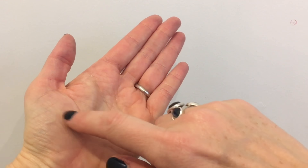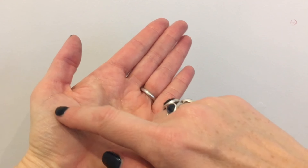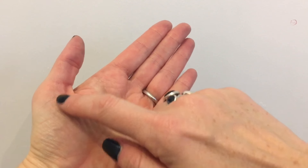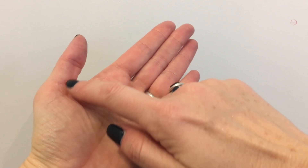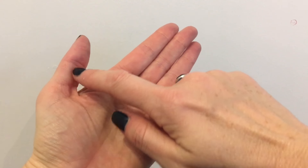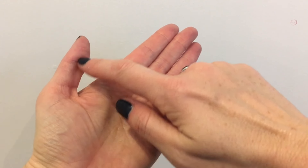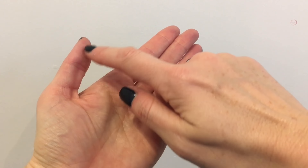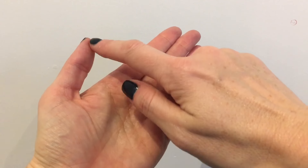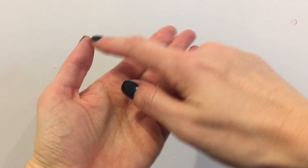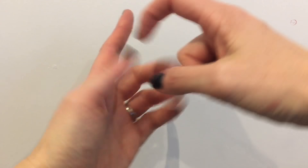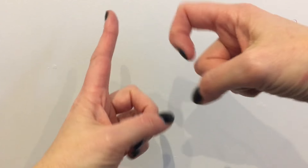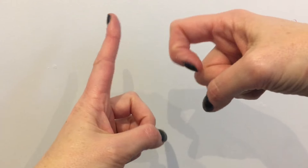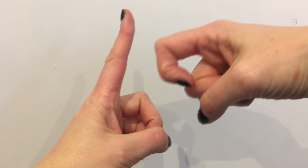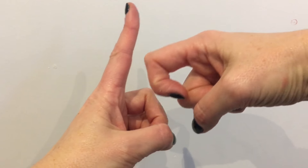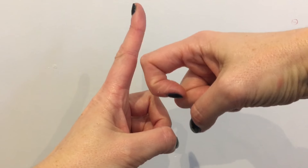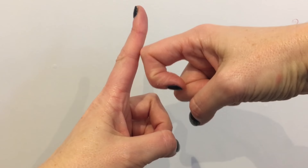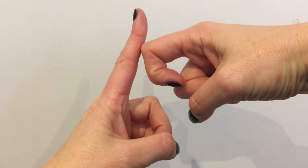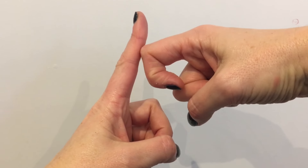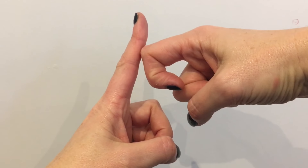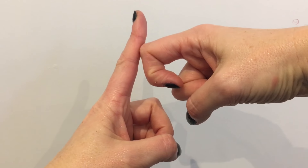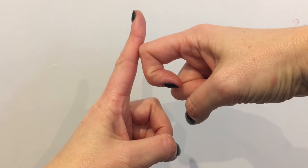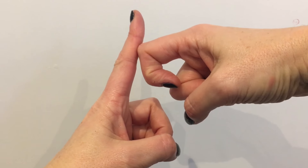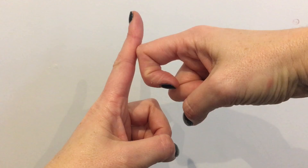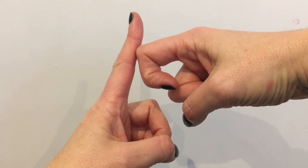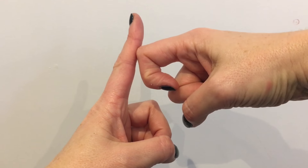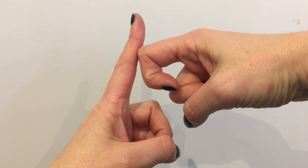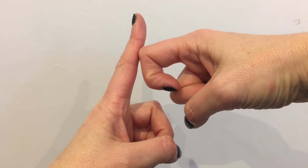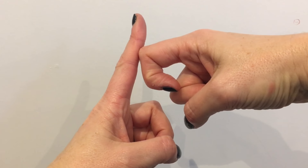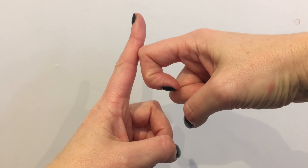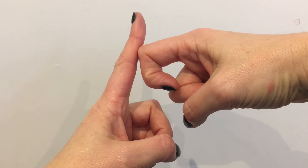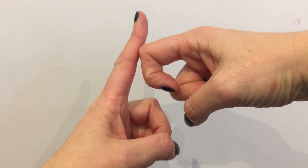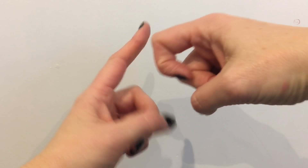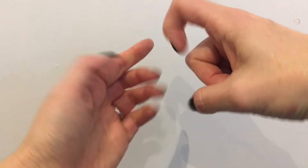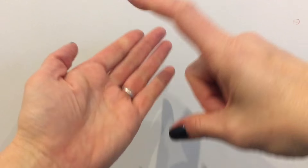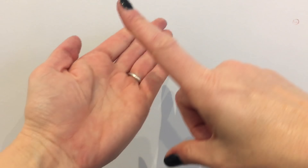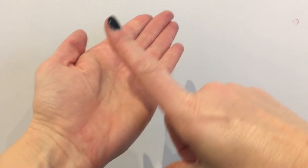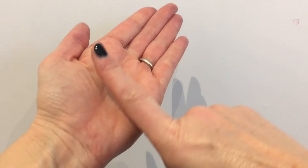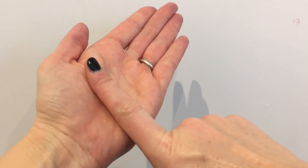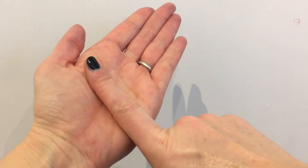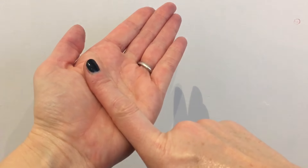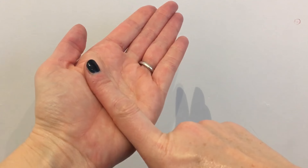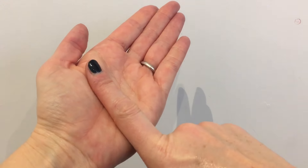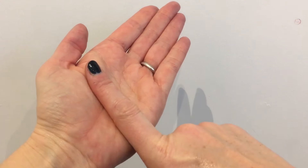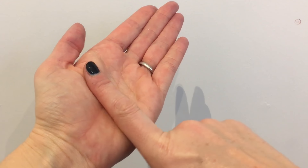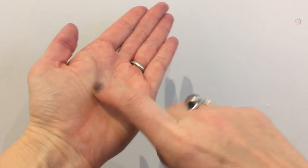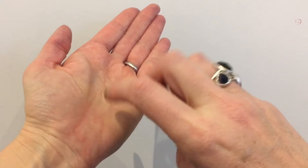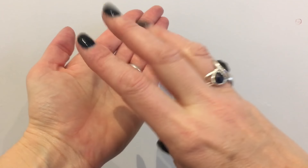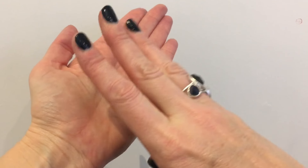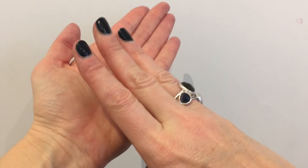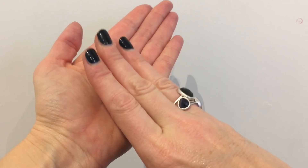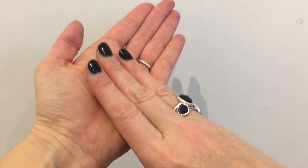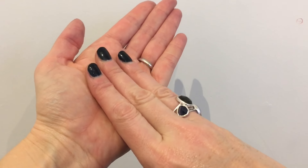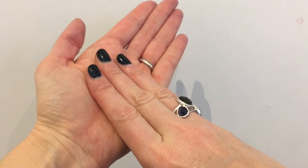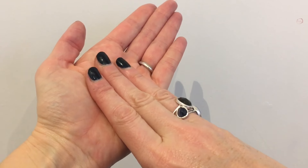K L M